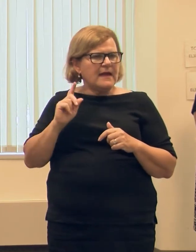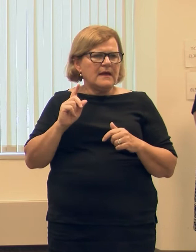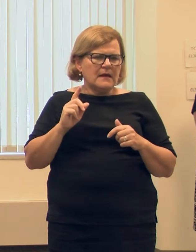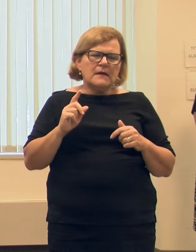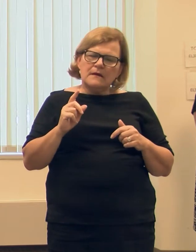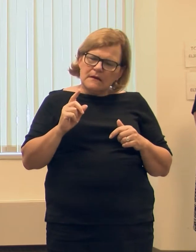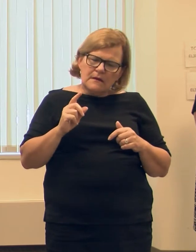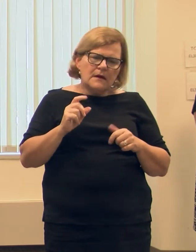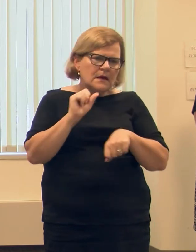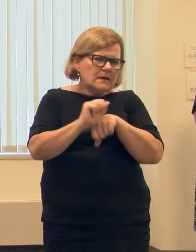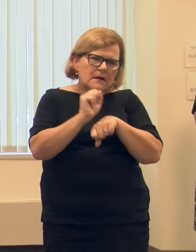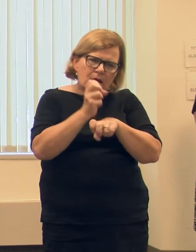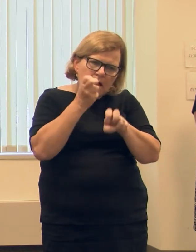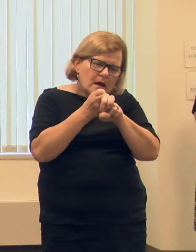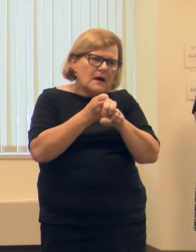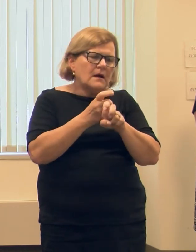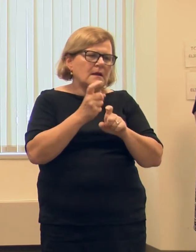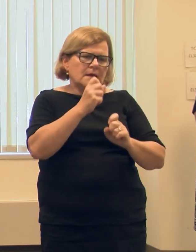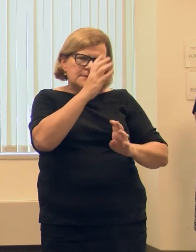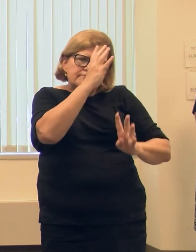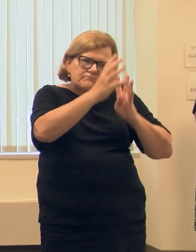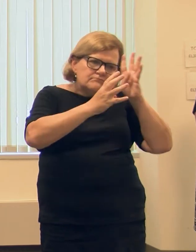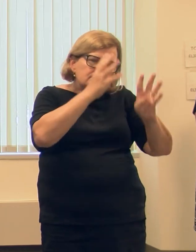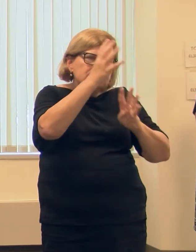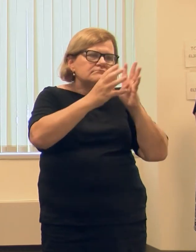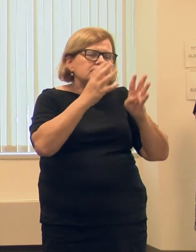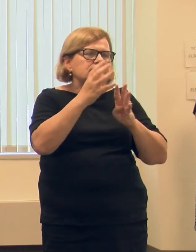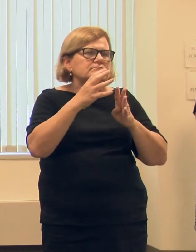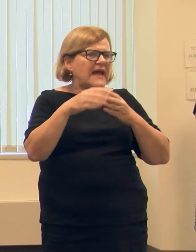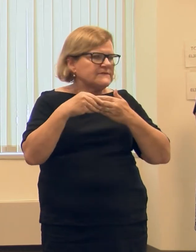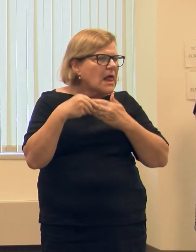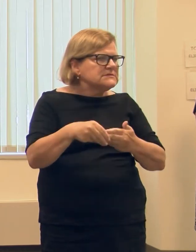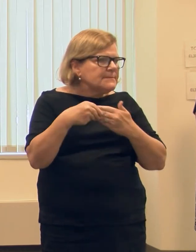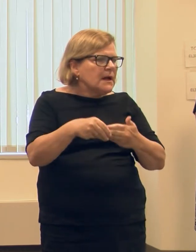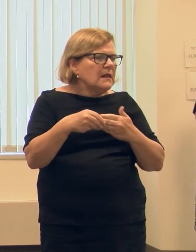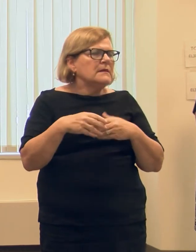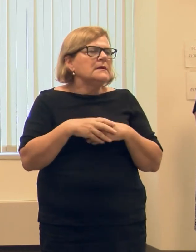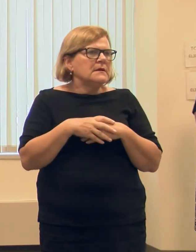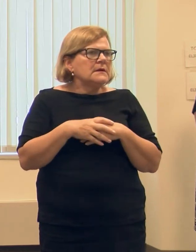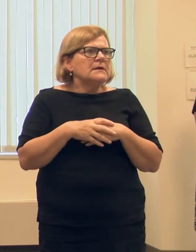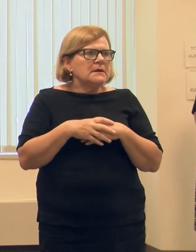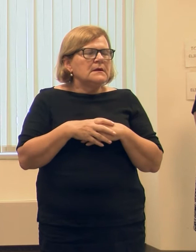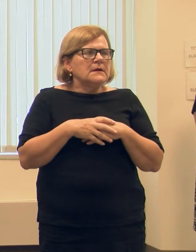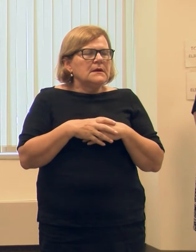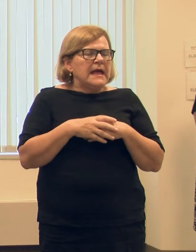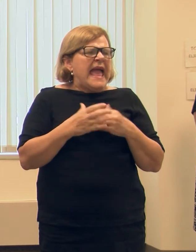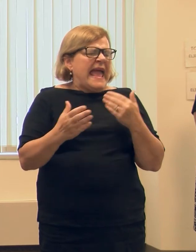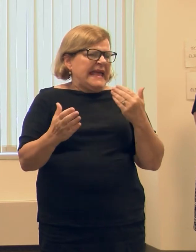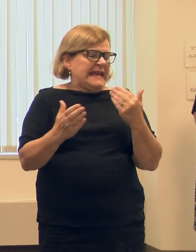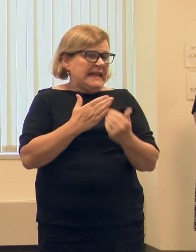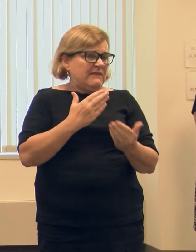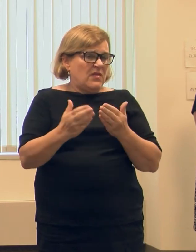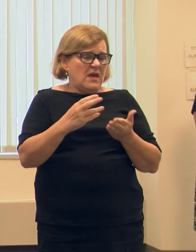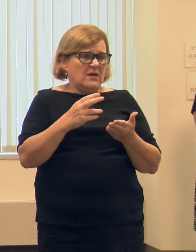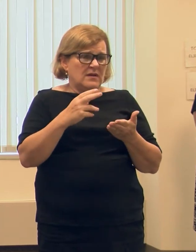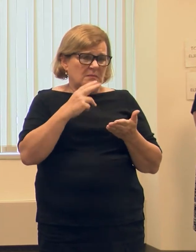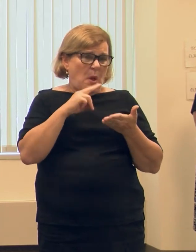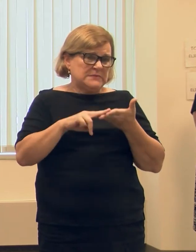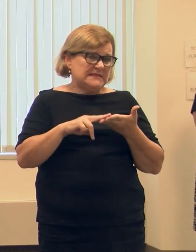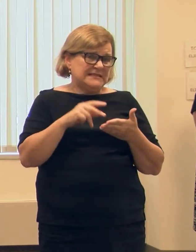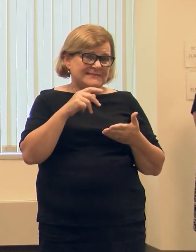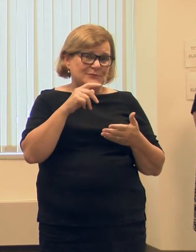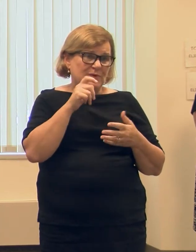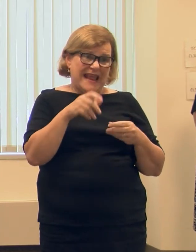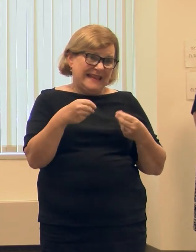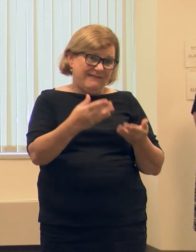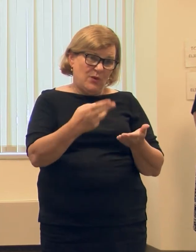on the front lines of this and they've been innovative and they've been flexible. And even though postage, you know, we're not